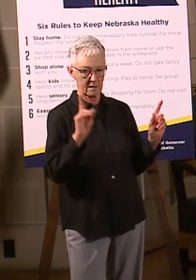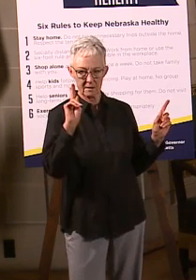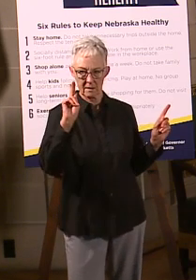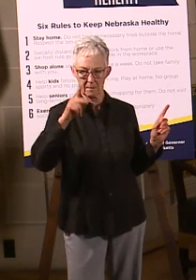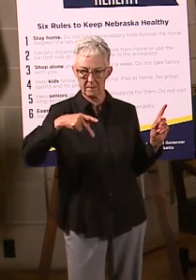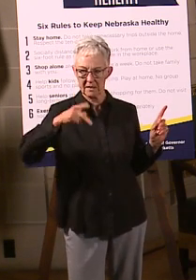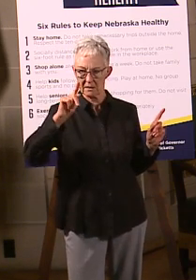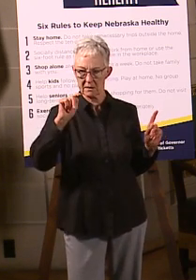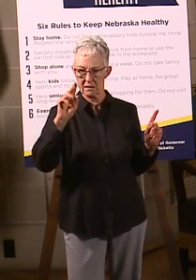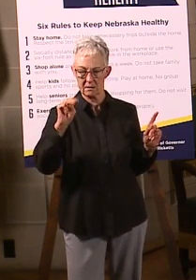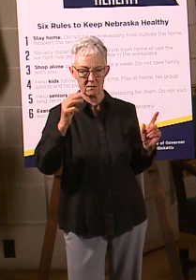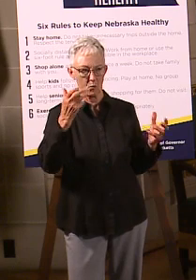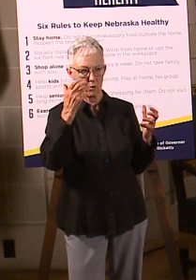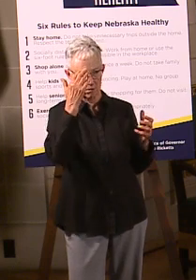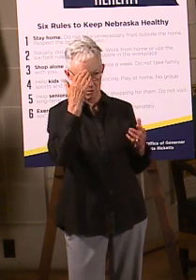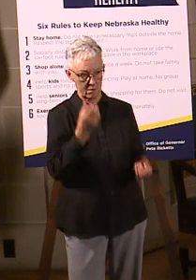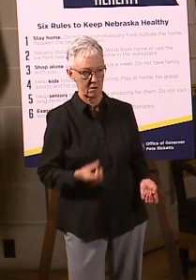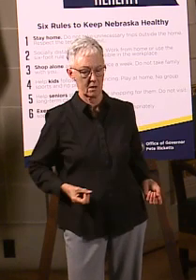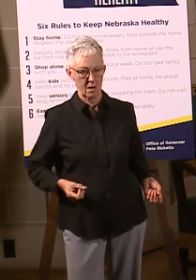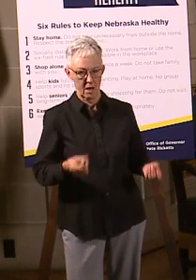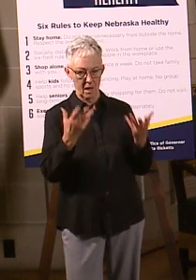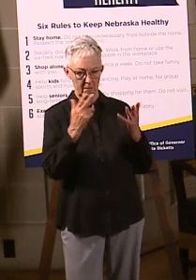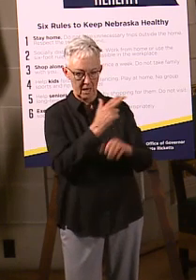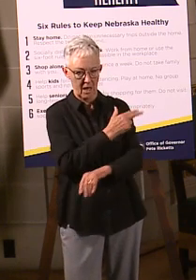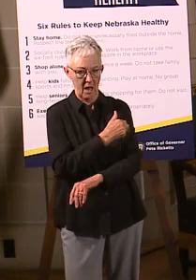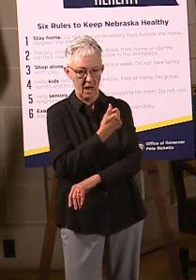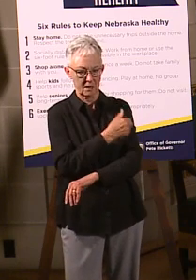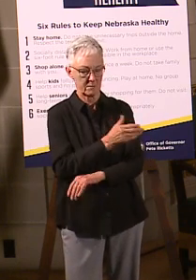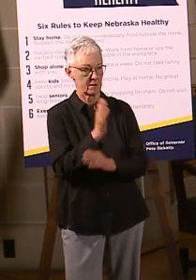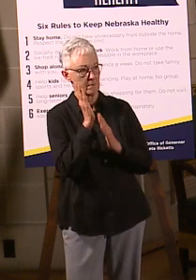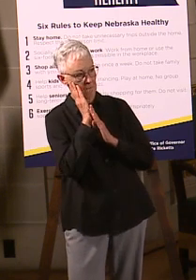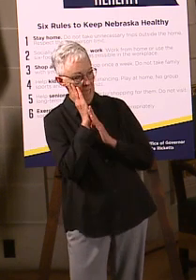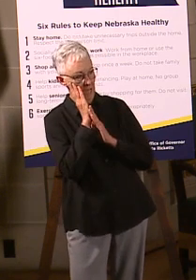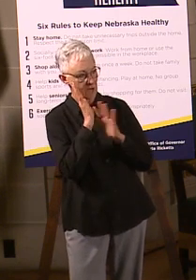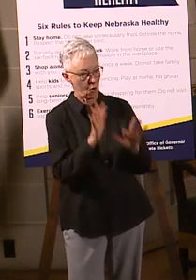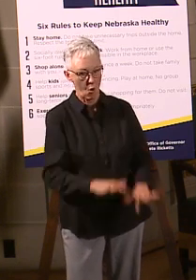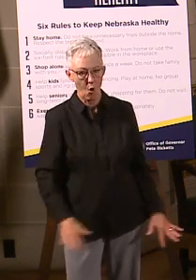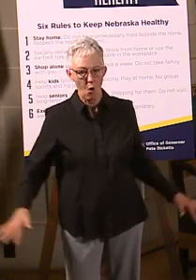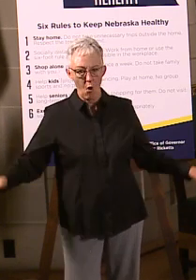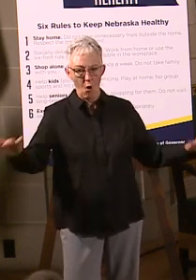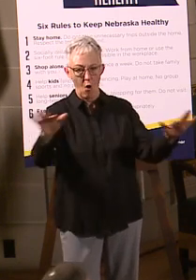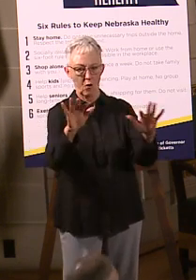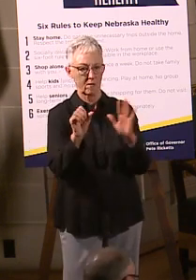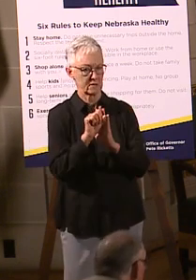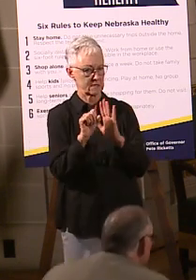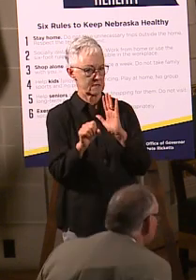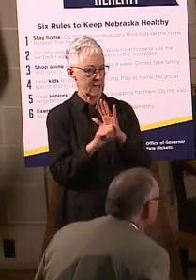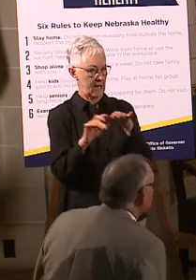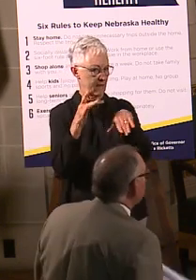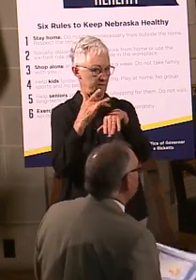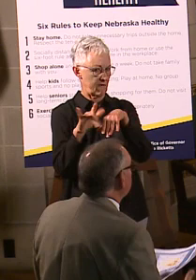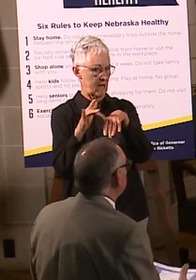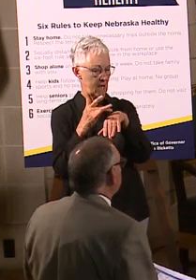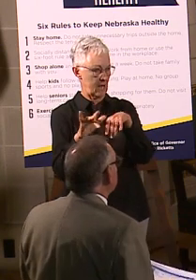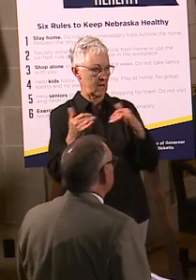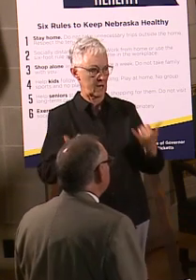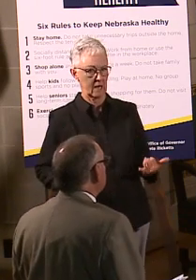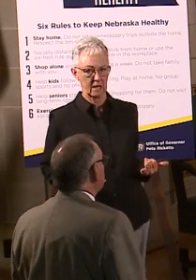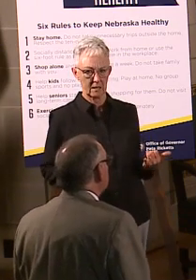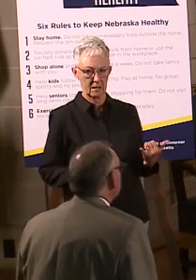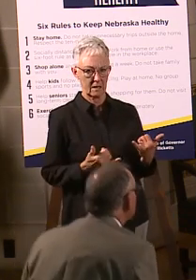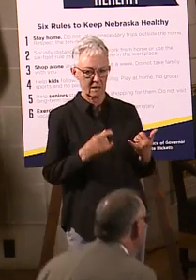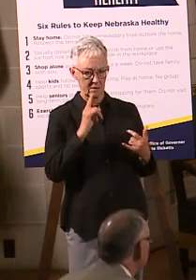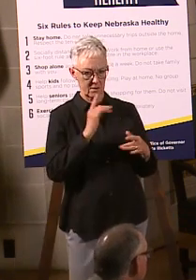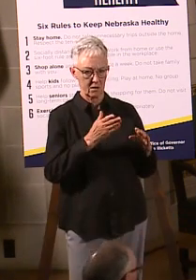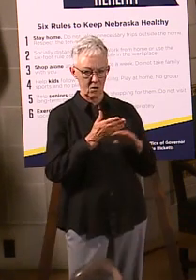know how many hospital beds are available across the state right now. Well, as I said, I actually have Dr. Anto look to find the exact number, but we have over 3